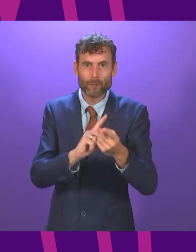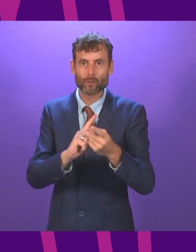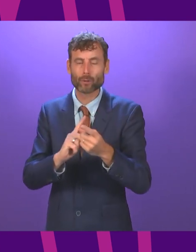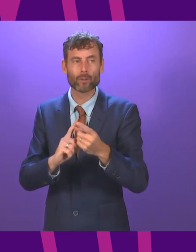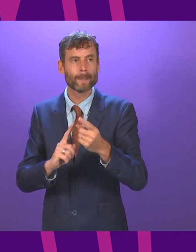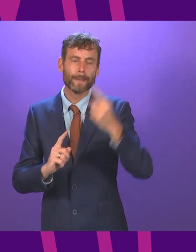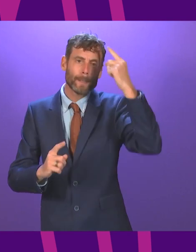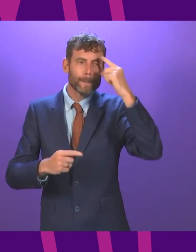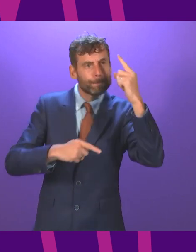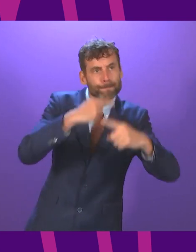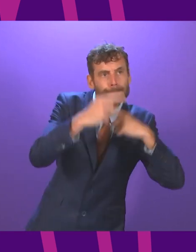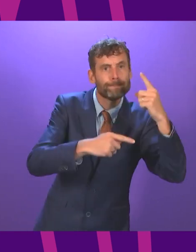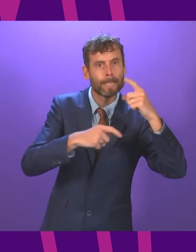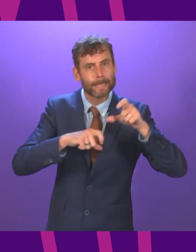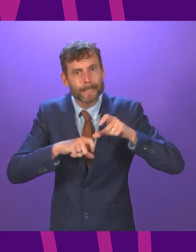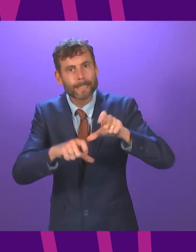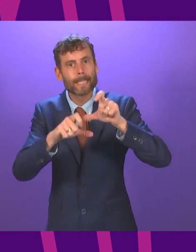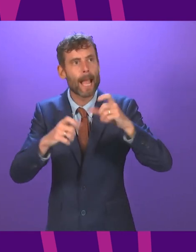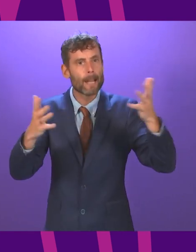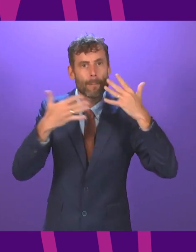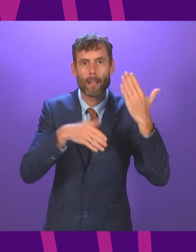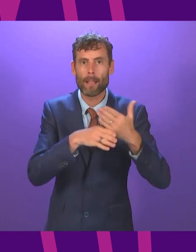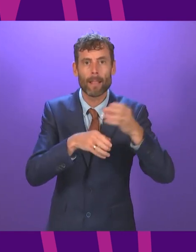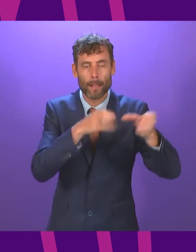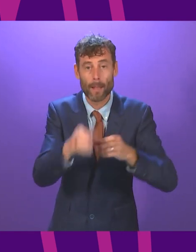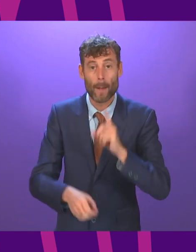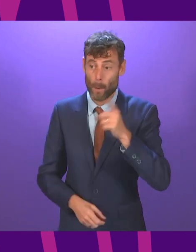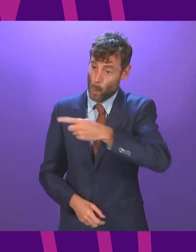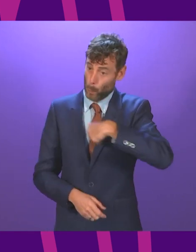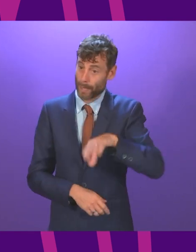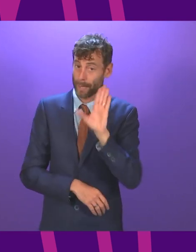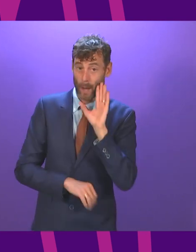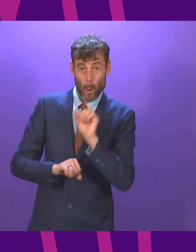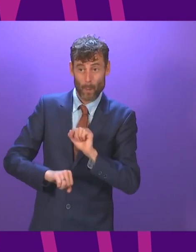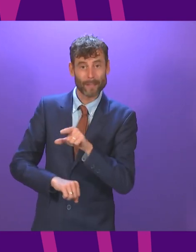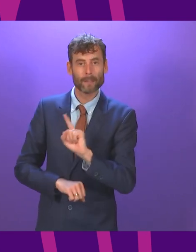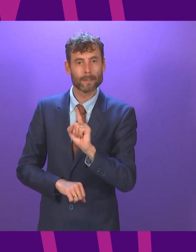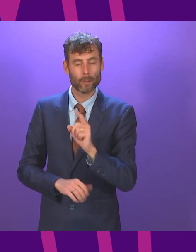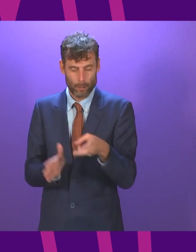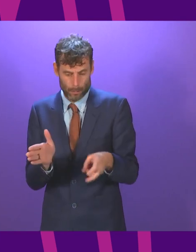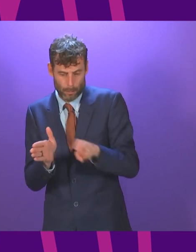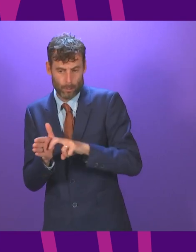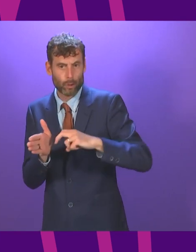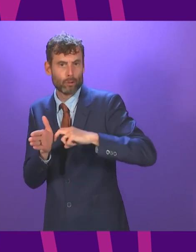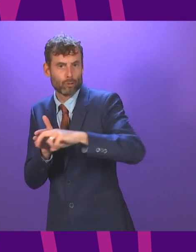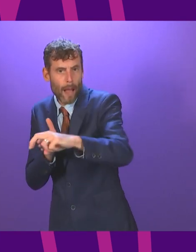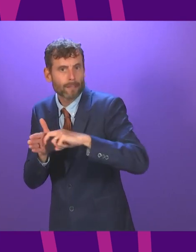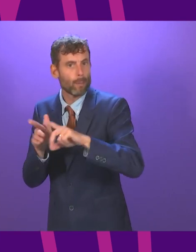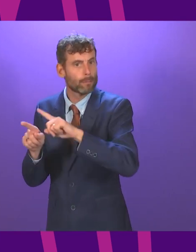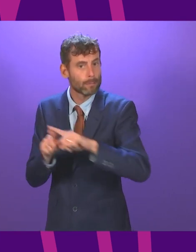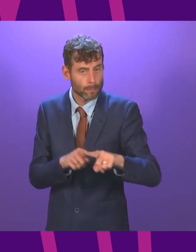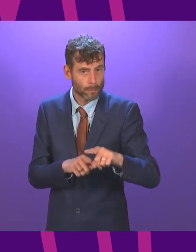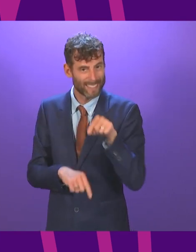city centres are eagerly waiting to hear how a greater focus on active travel and public transport can benefit them